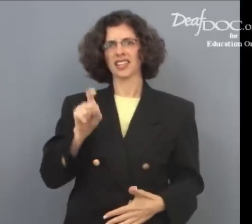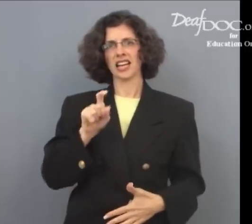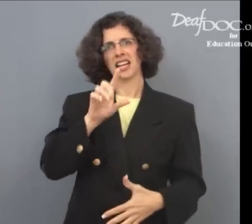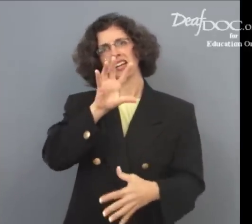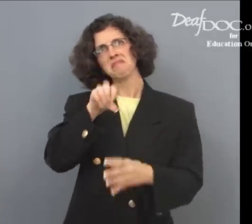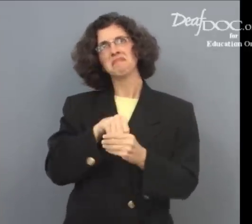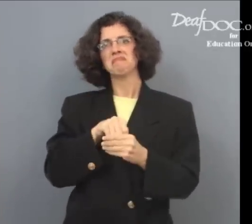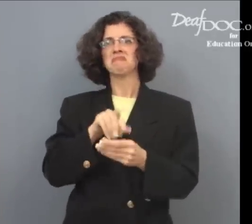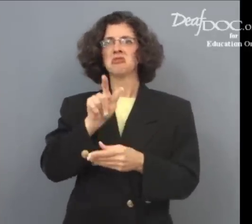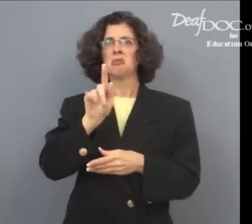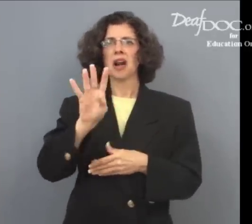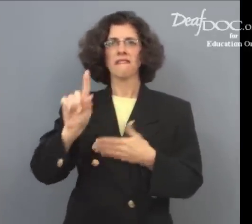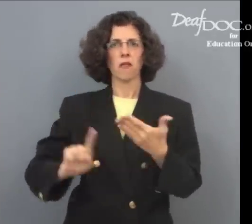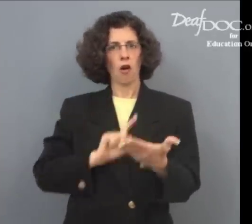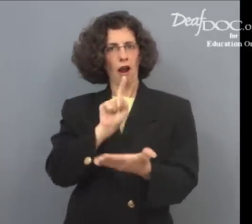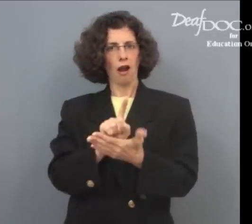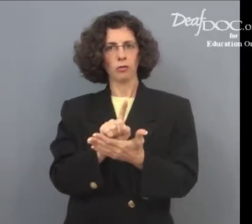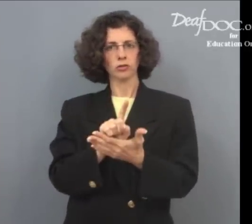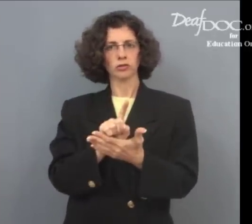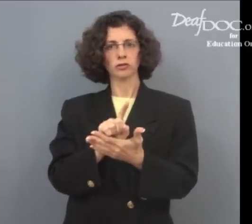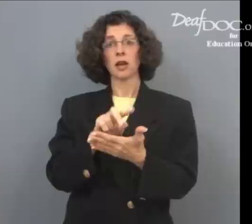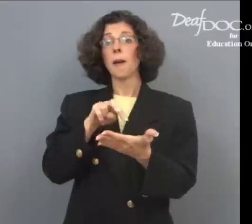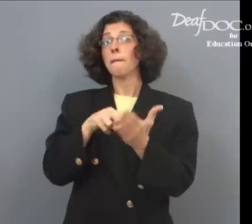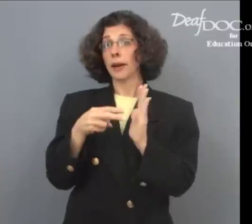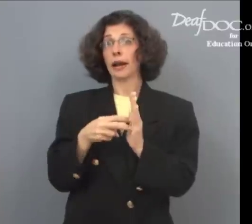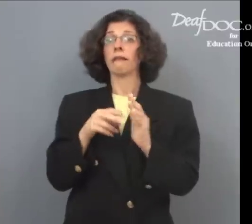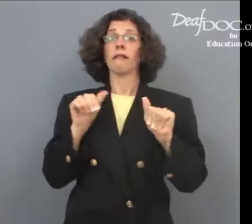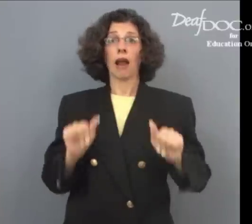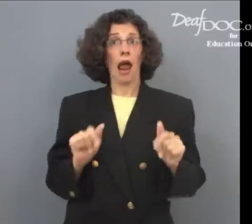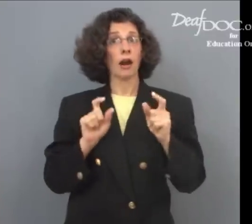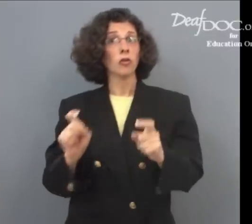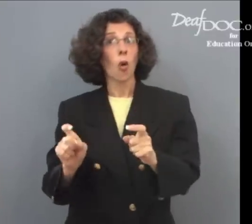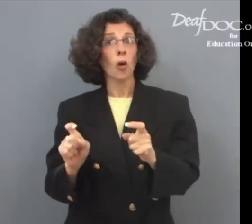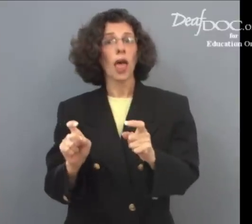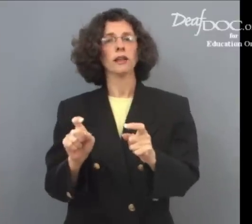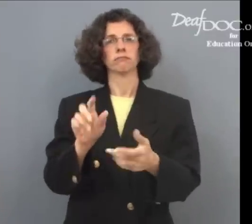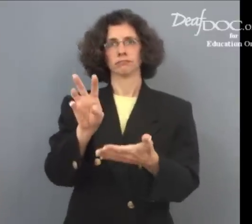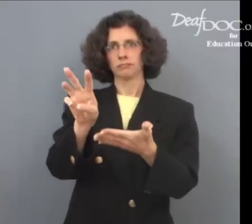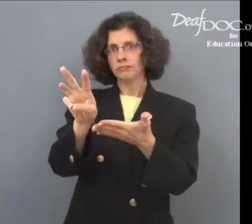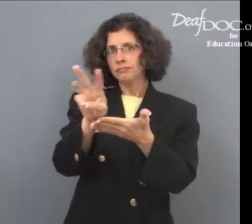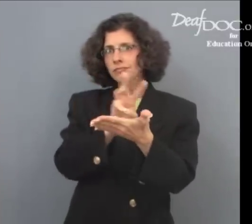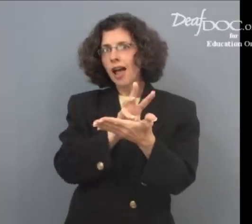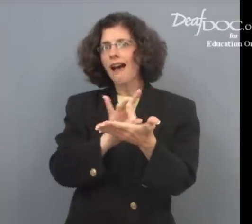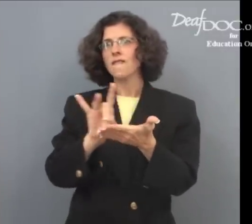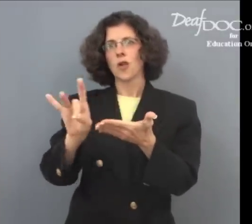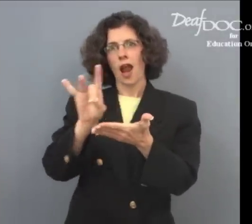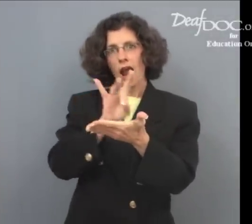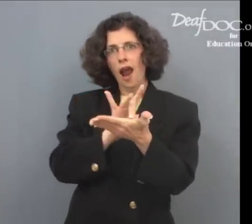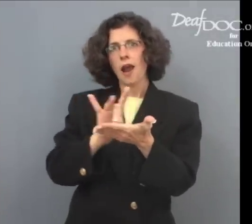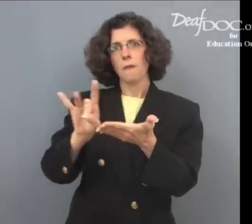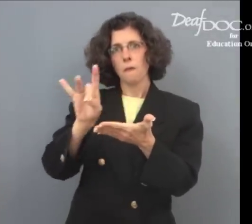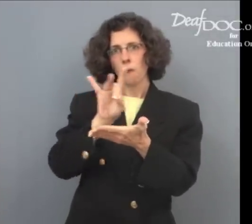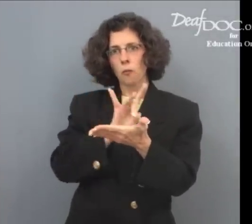24 hours to replace fluids. This means you can donate every eight weeks